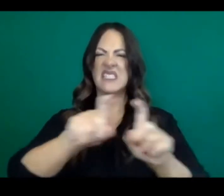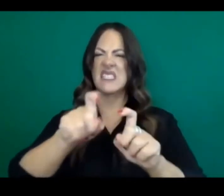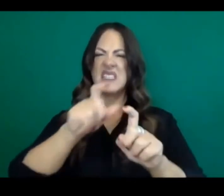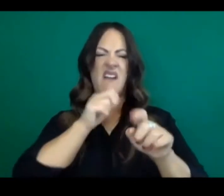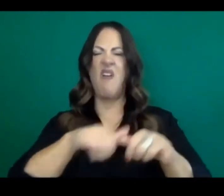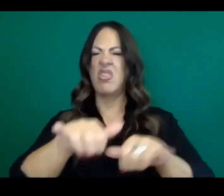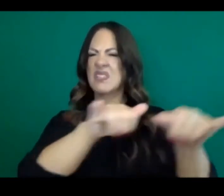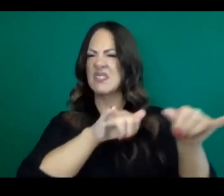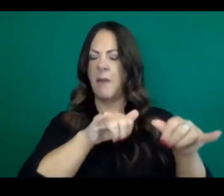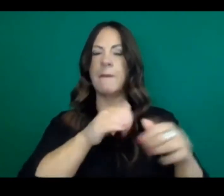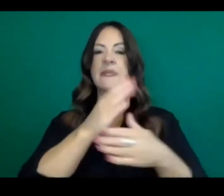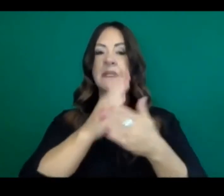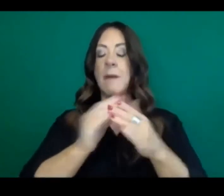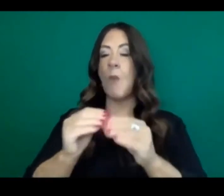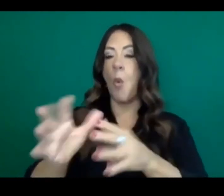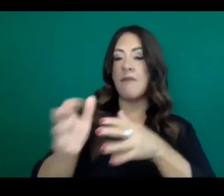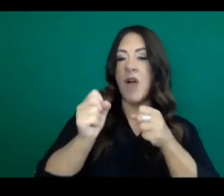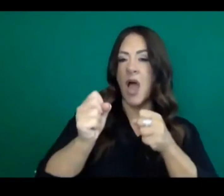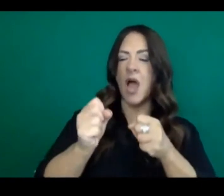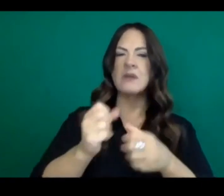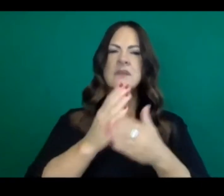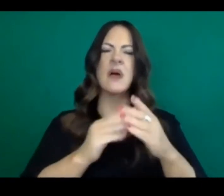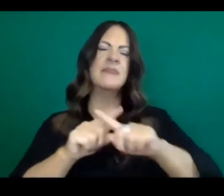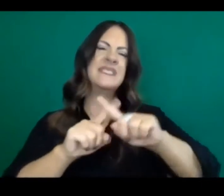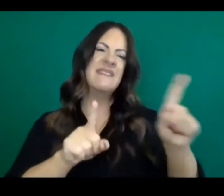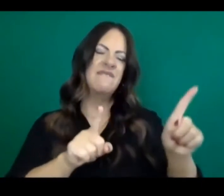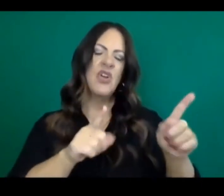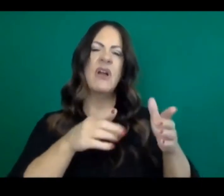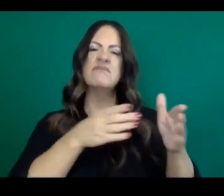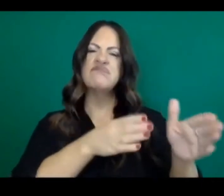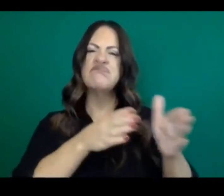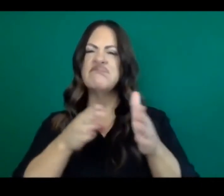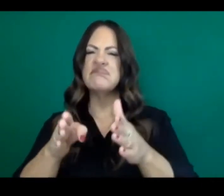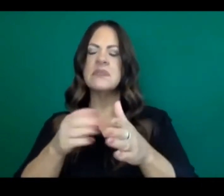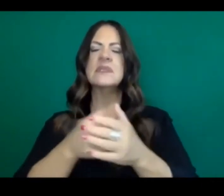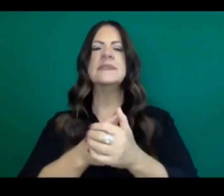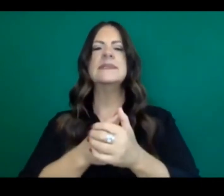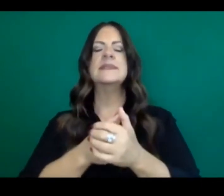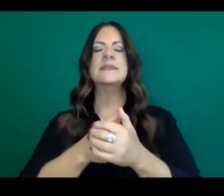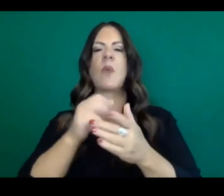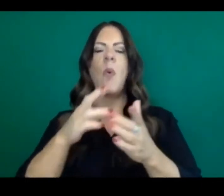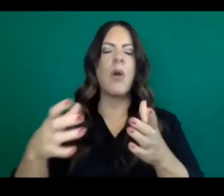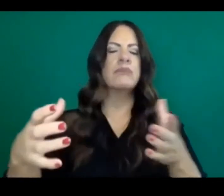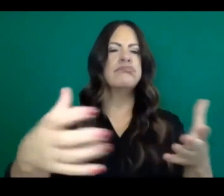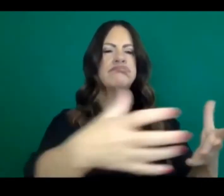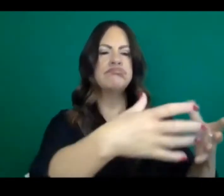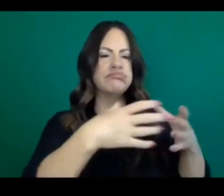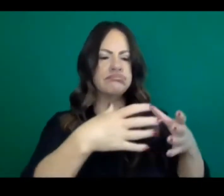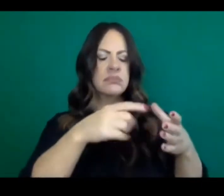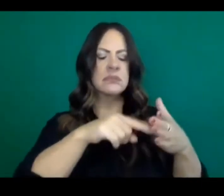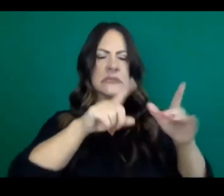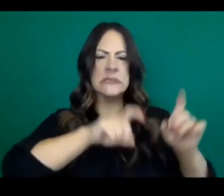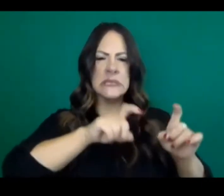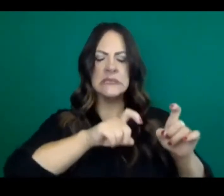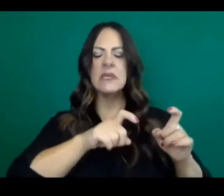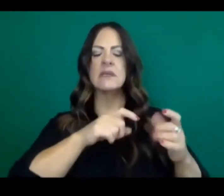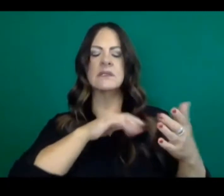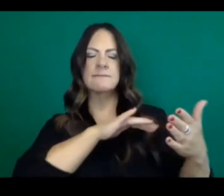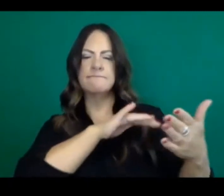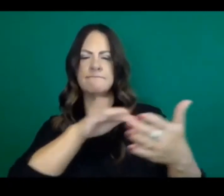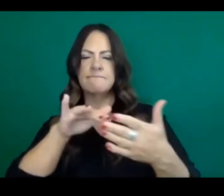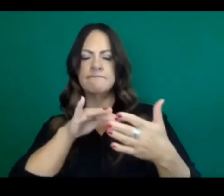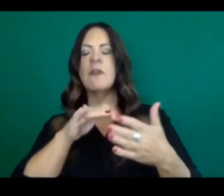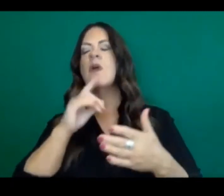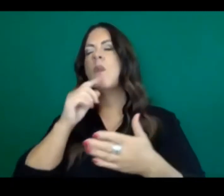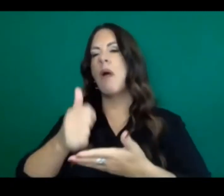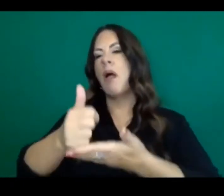tests happening, other modalities, pooled testing, these different tools that we believe will keep us informed